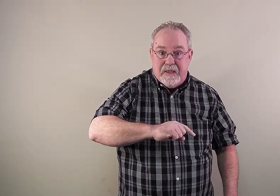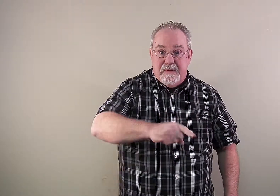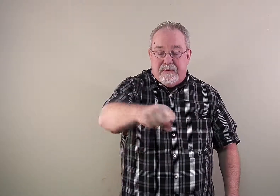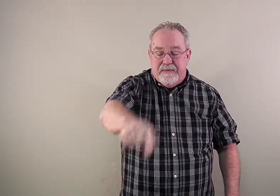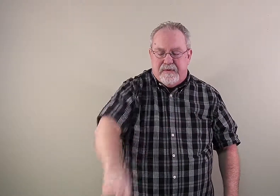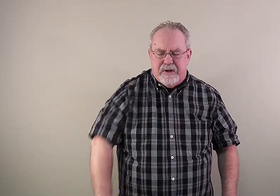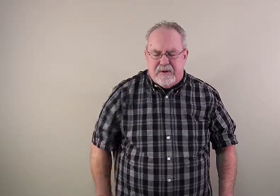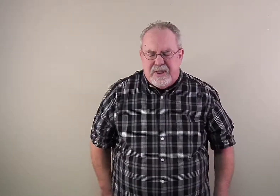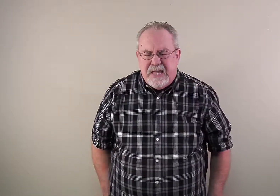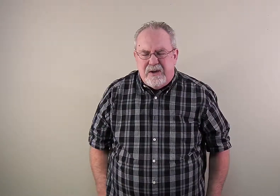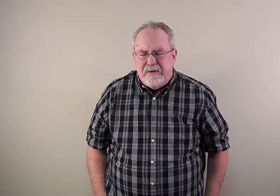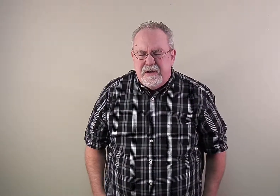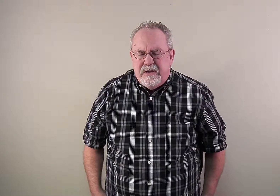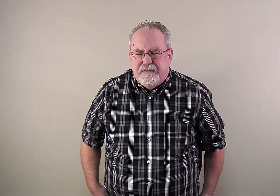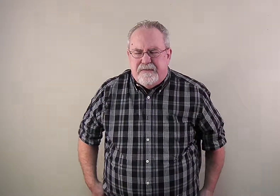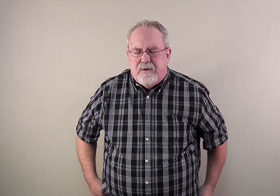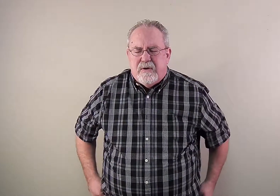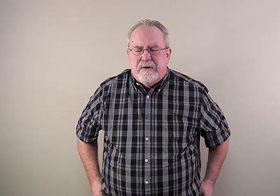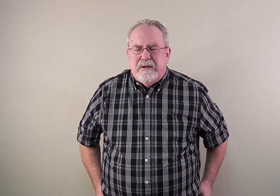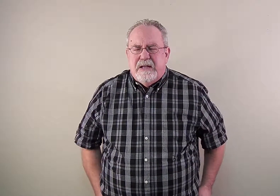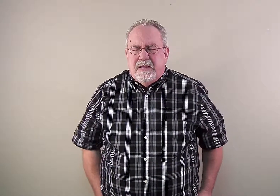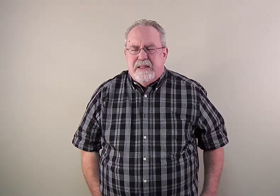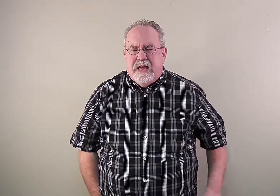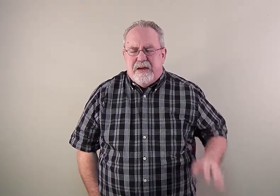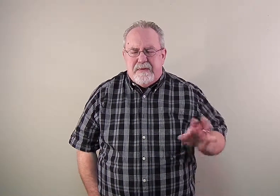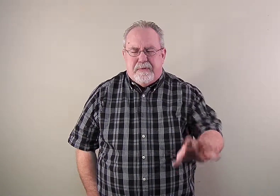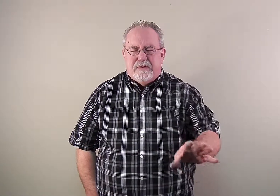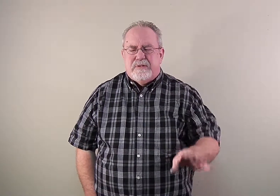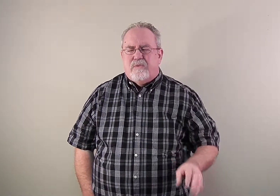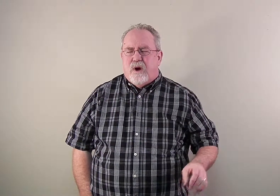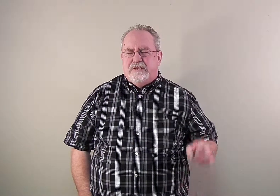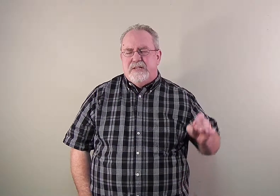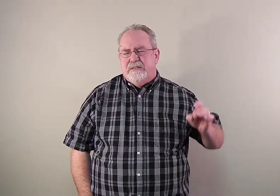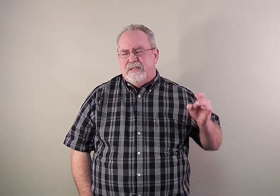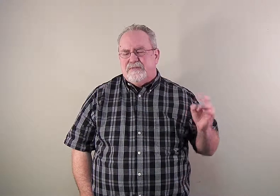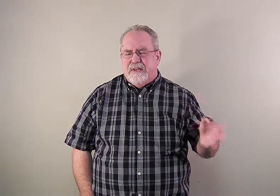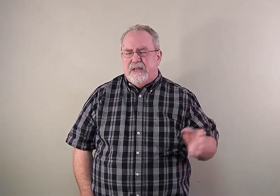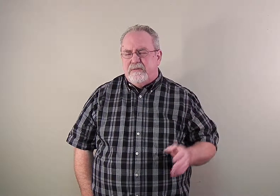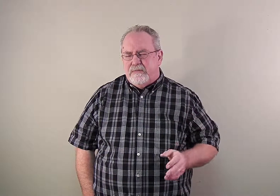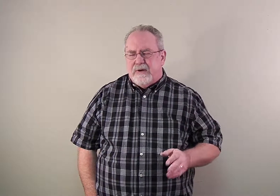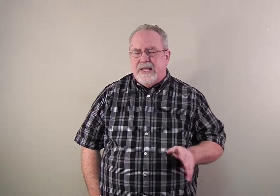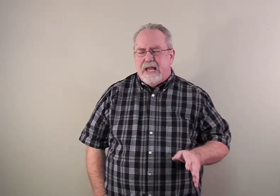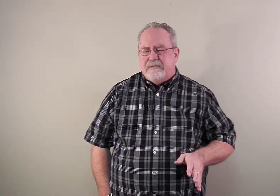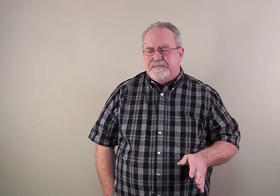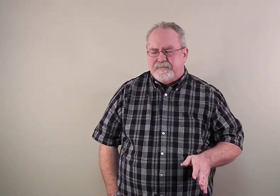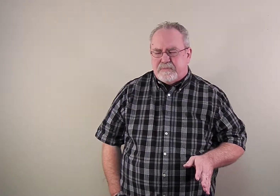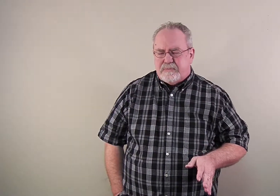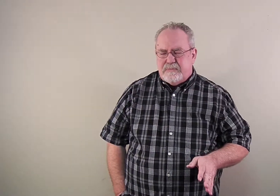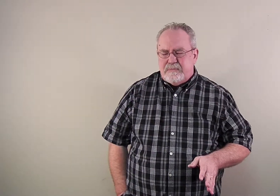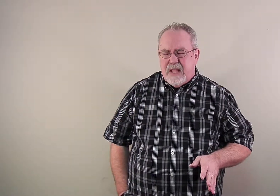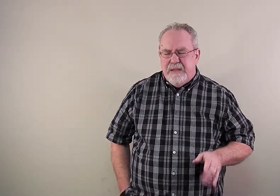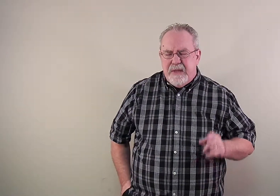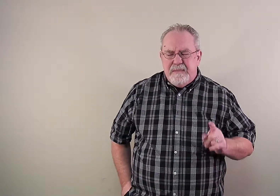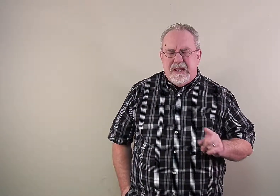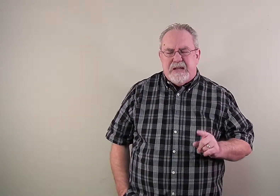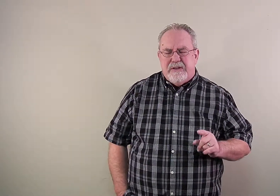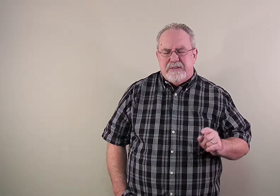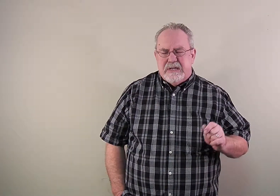Let me pray for you. Lord, thank you for every person watching this video right now. And maybe, God, there's